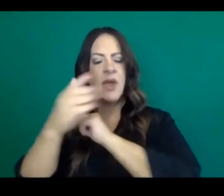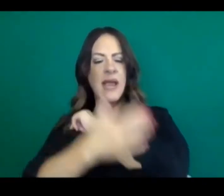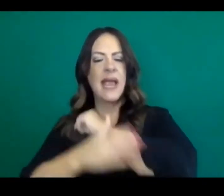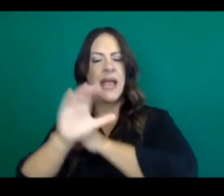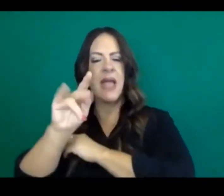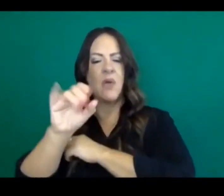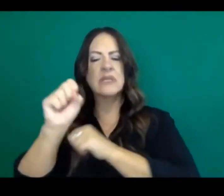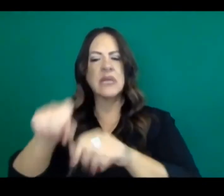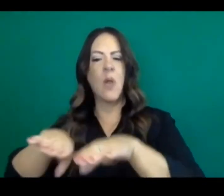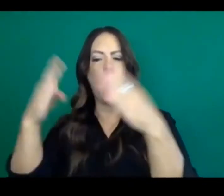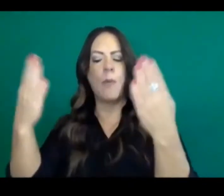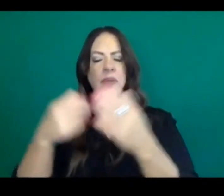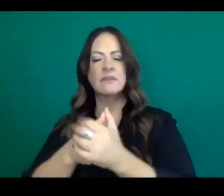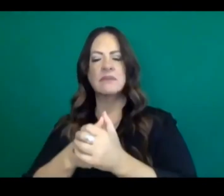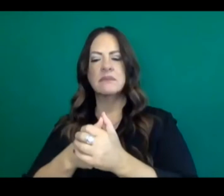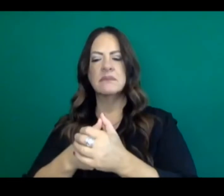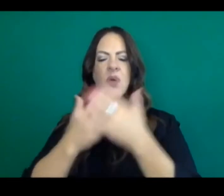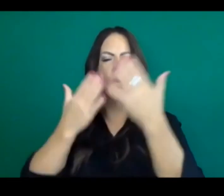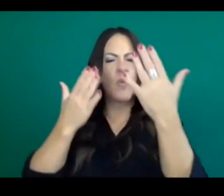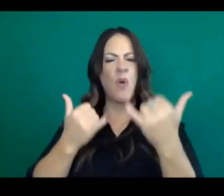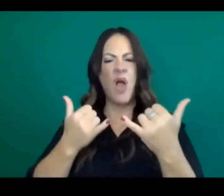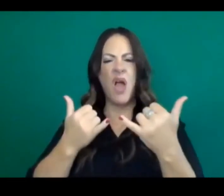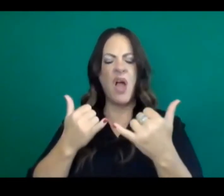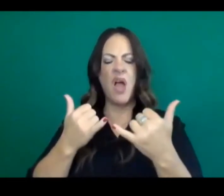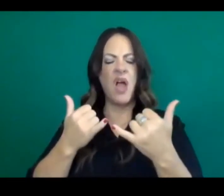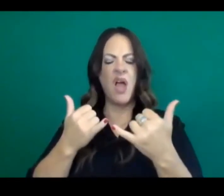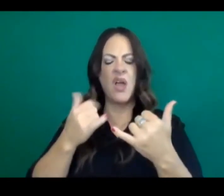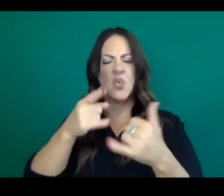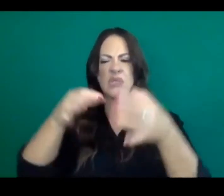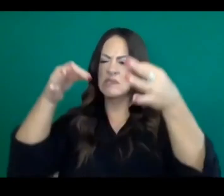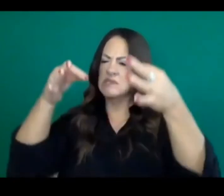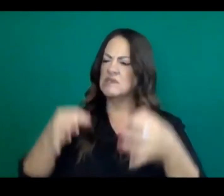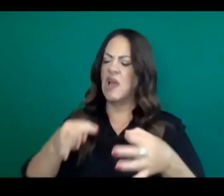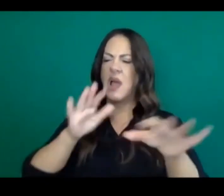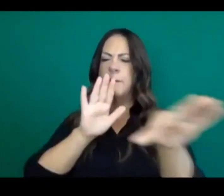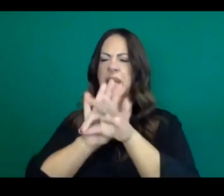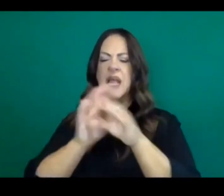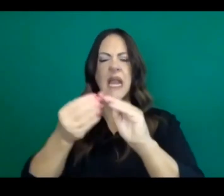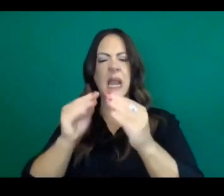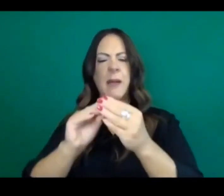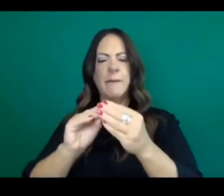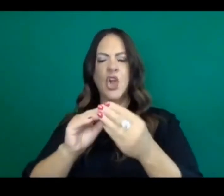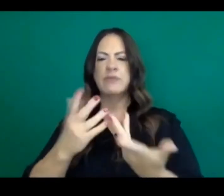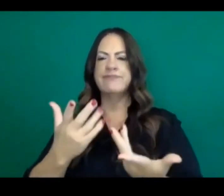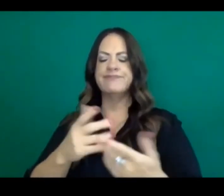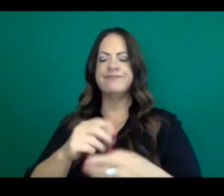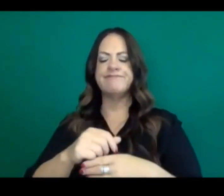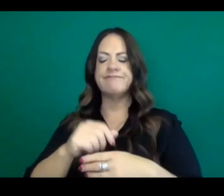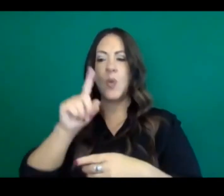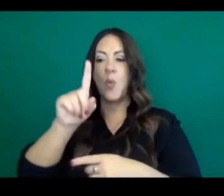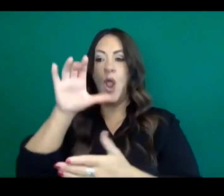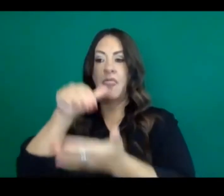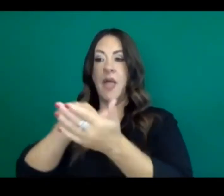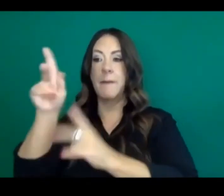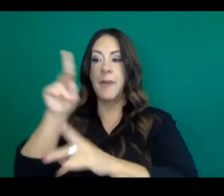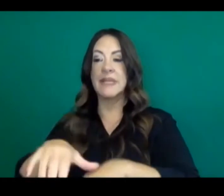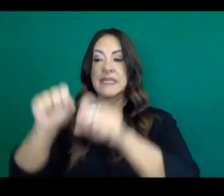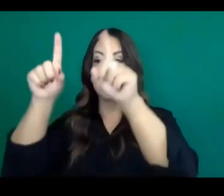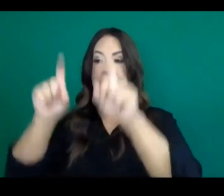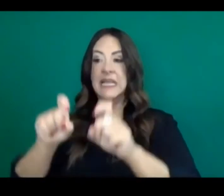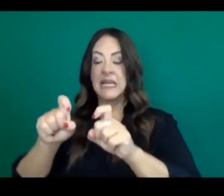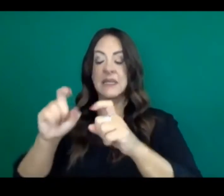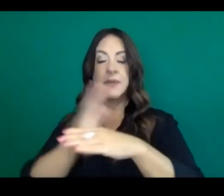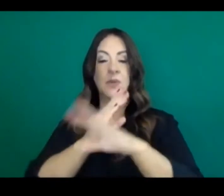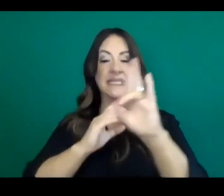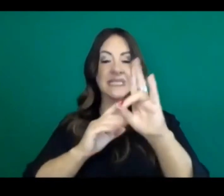three weeks? Why four to seven new cases per 100,000 to be in the red tier and not five to seven or three to seven wide